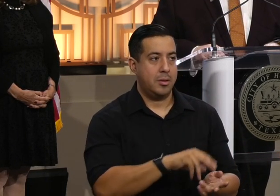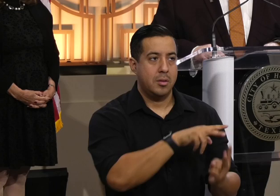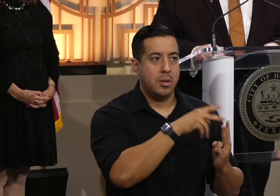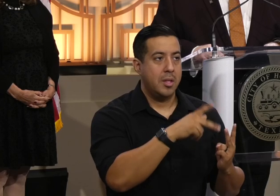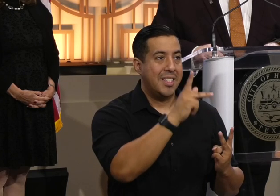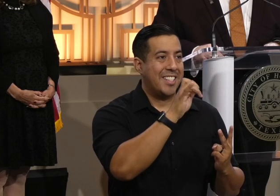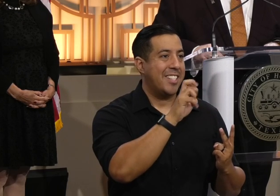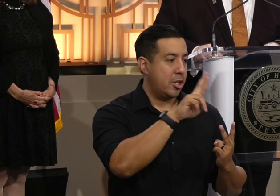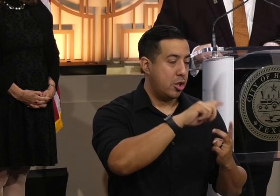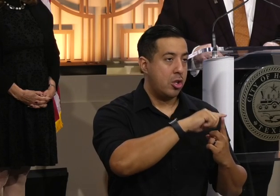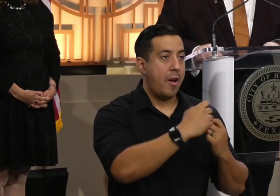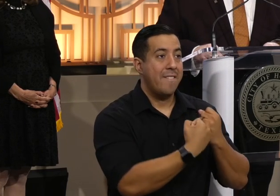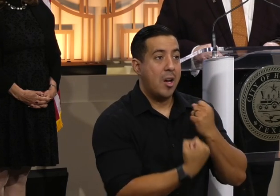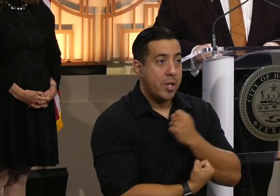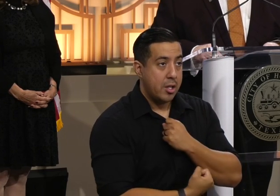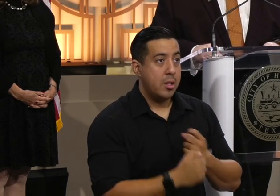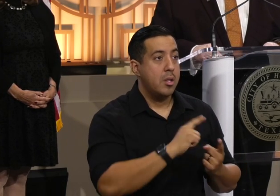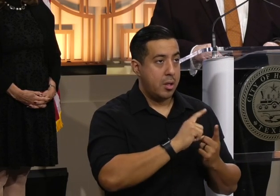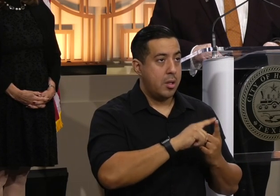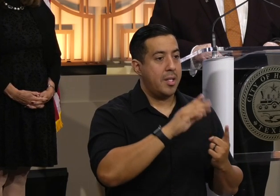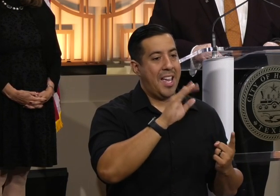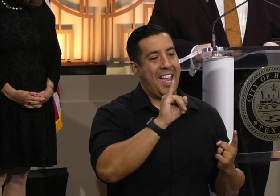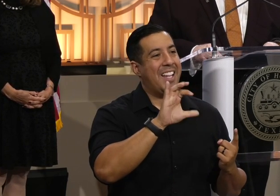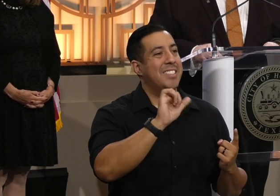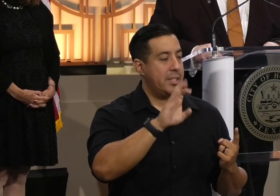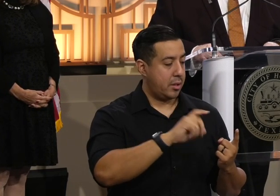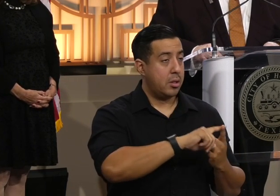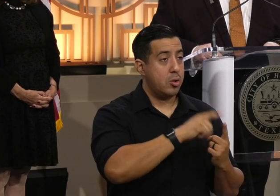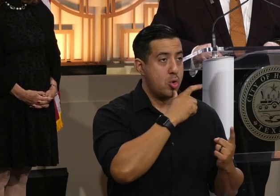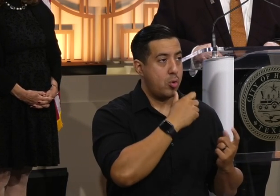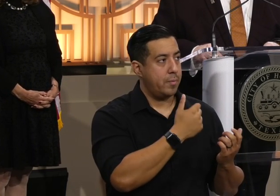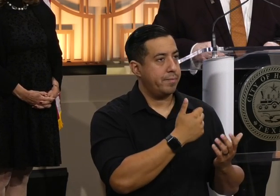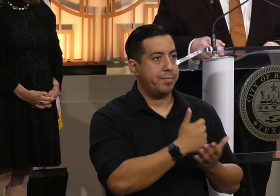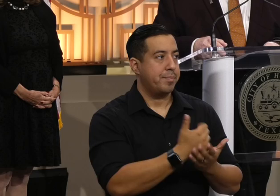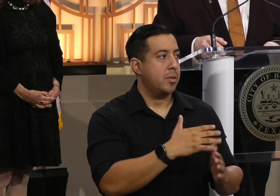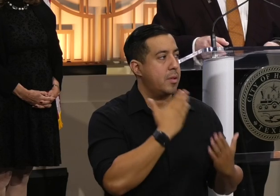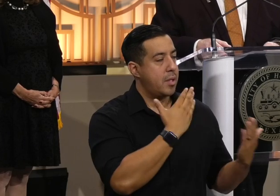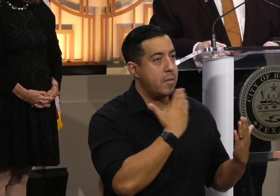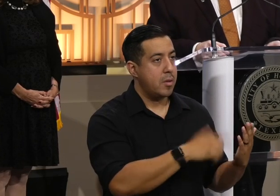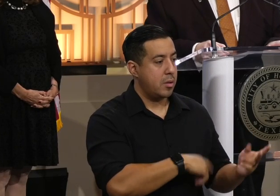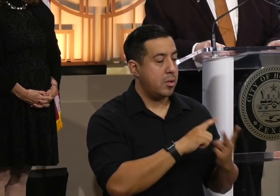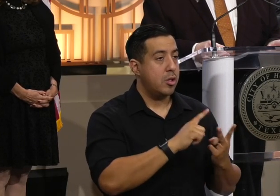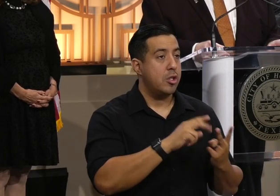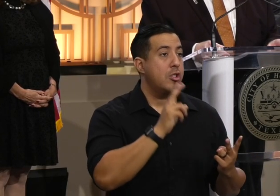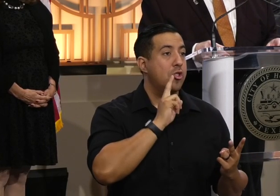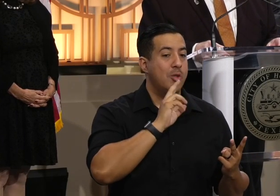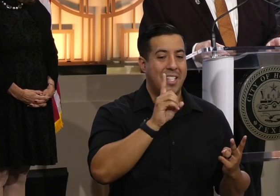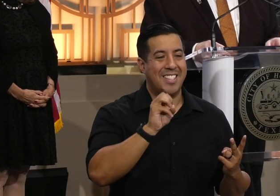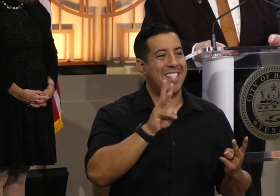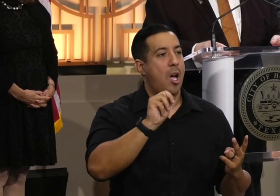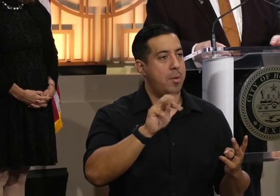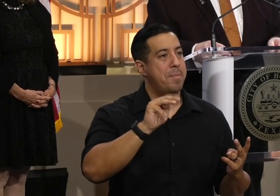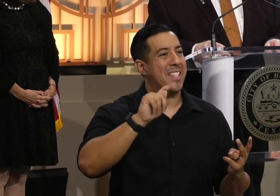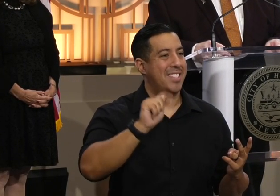The Kinder Foundation, represented by Petra, Brandon, Isaac. We're so grateful. And to the Houston Endowment, represented by